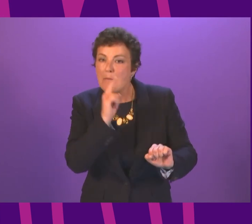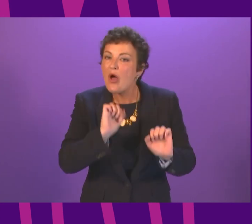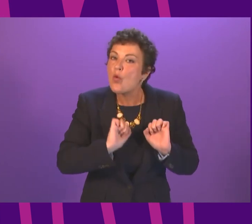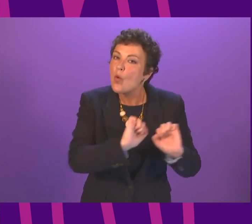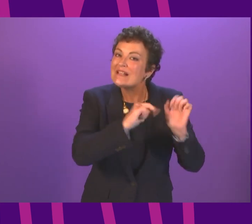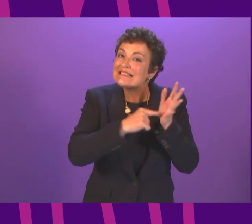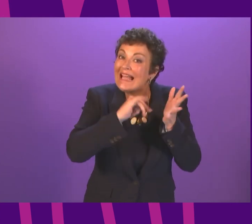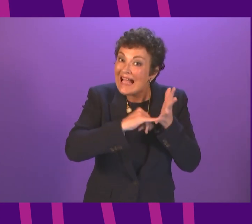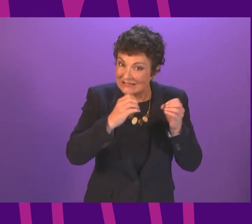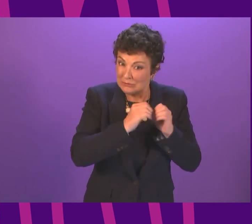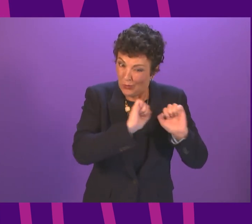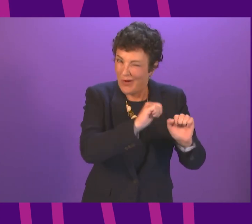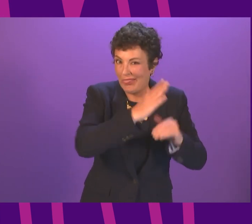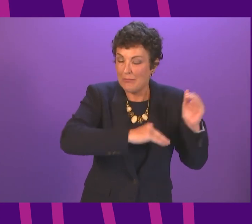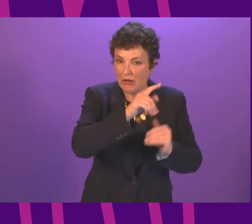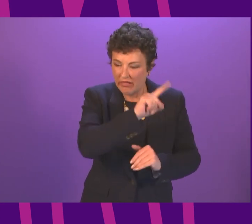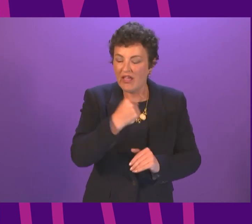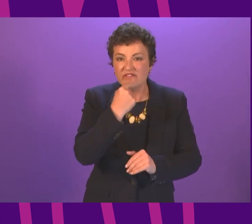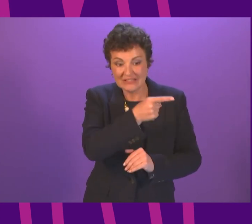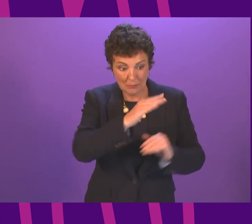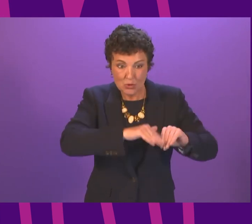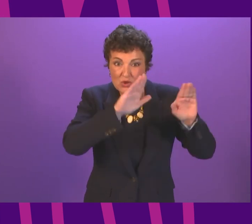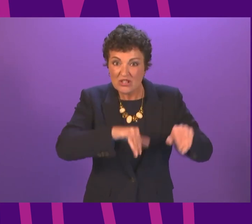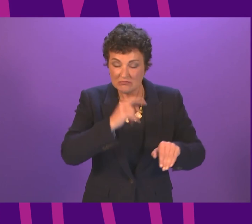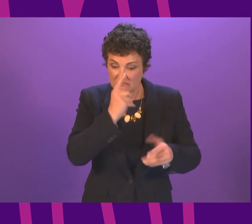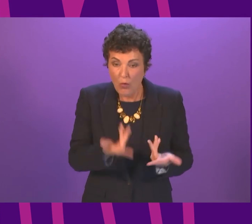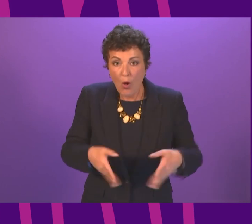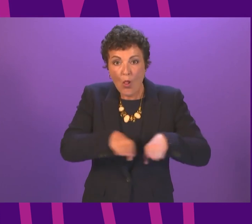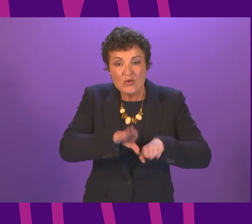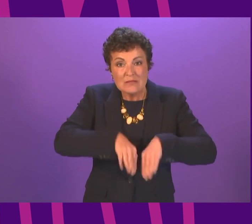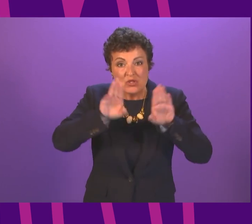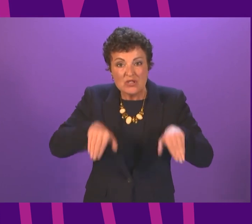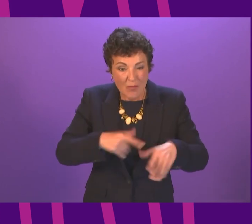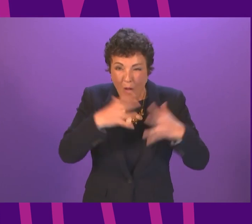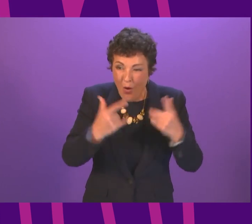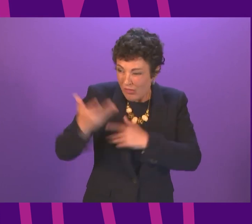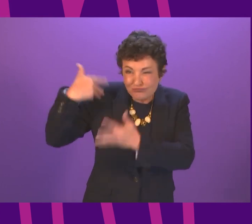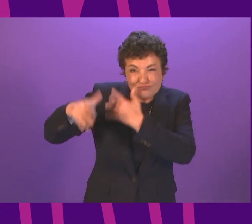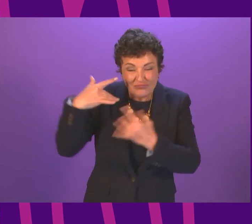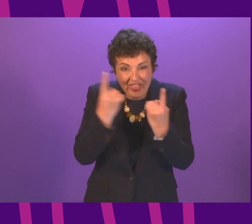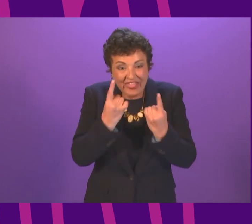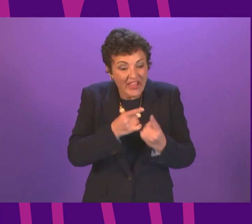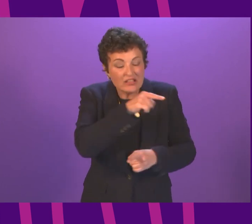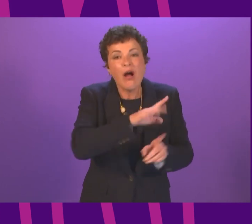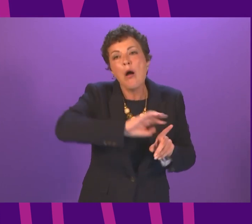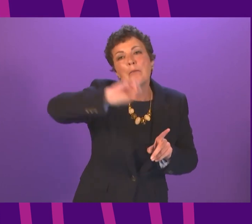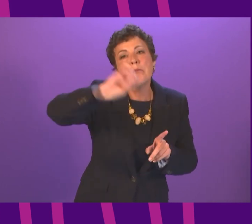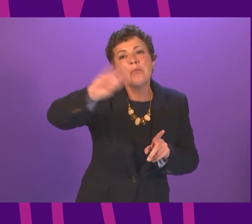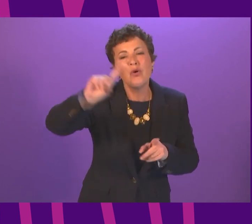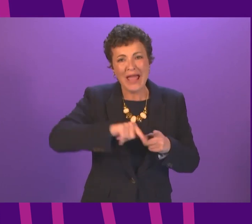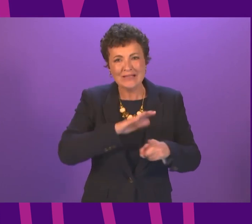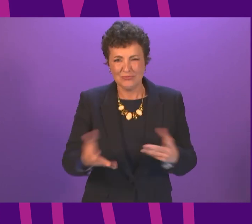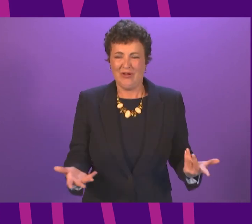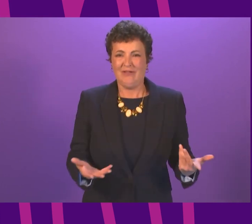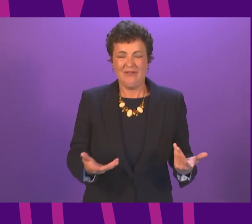TSBE have just announced plans to close the museum, remove the historic artefacts from the community and place them in their head office in Edinburgh. Can I